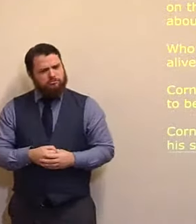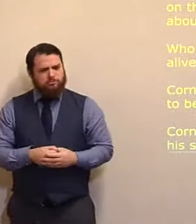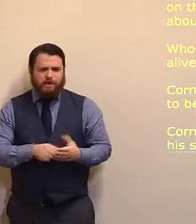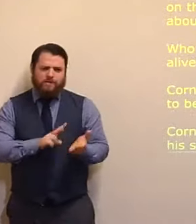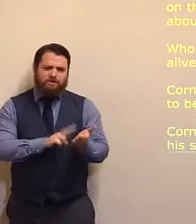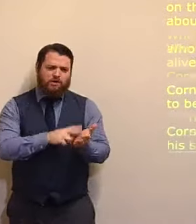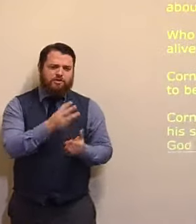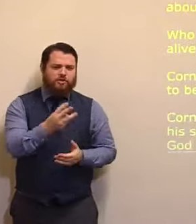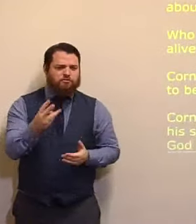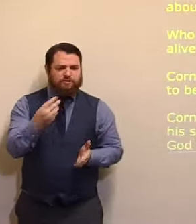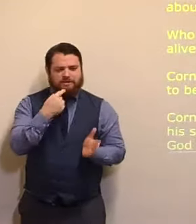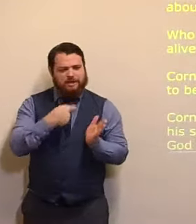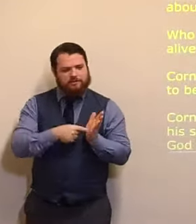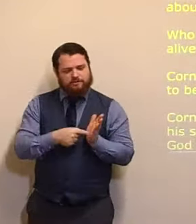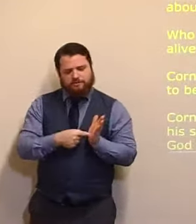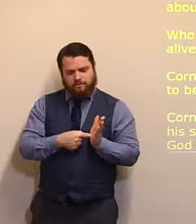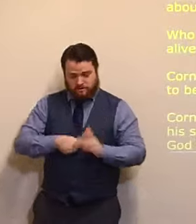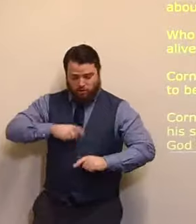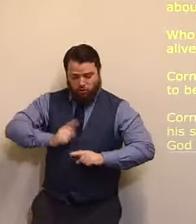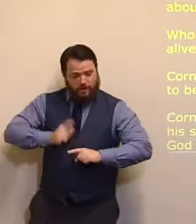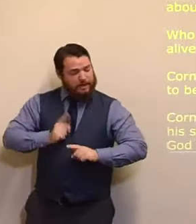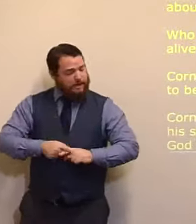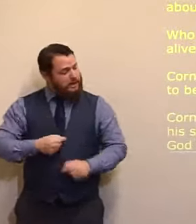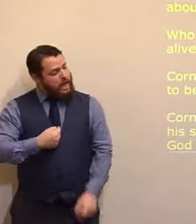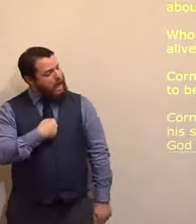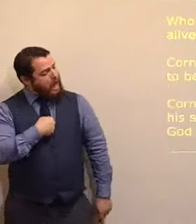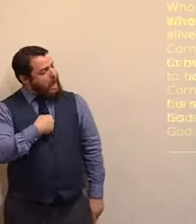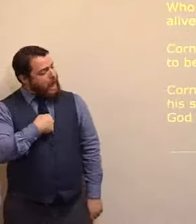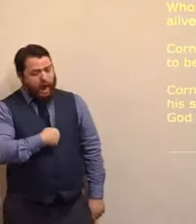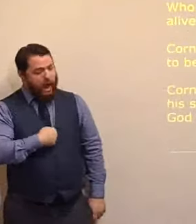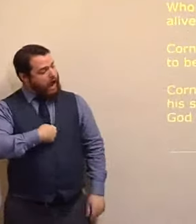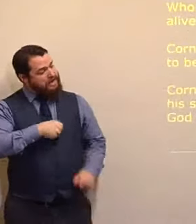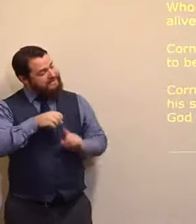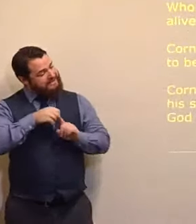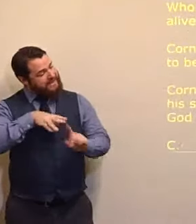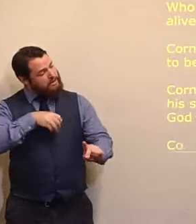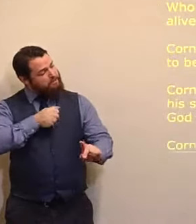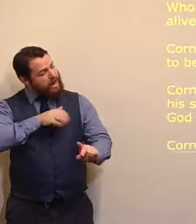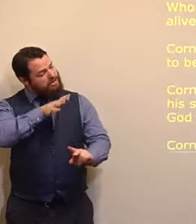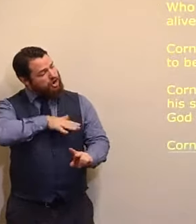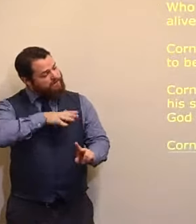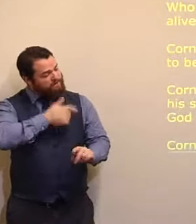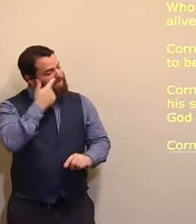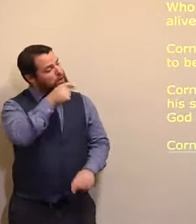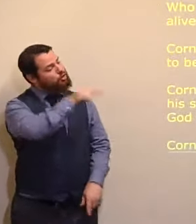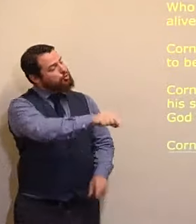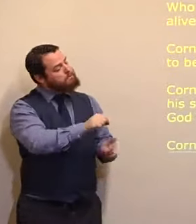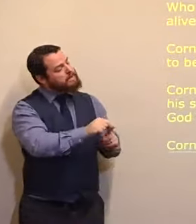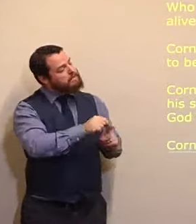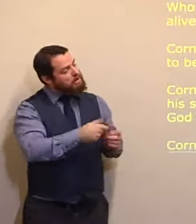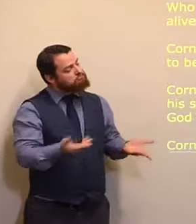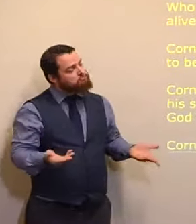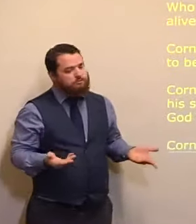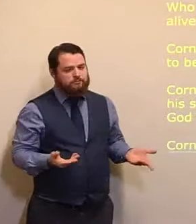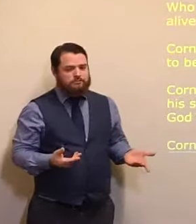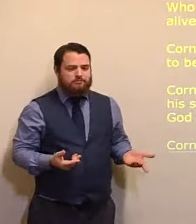therefore, I send to thee, he says to Peter, immediately. My dear friends, salvation is immediately,